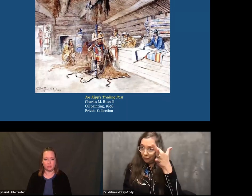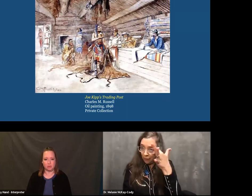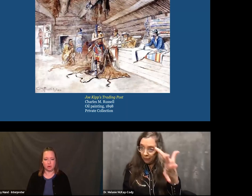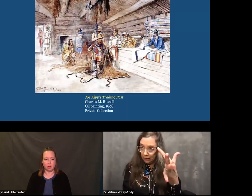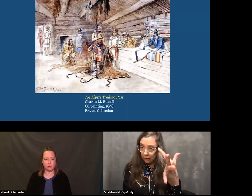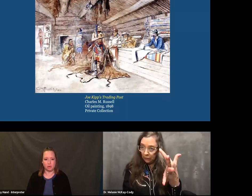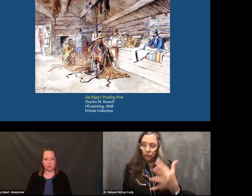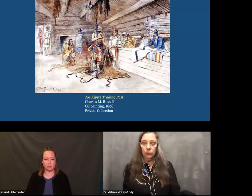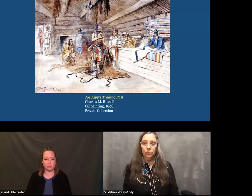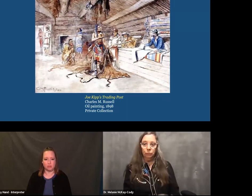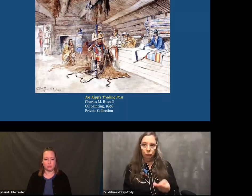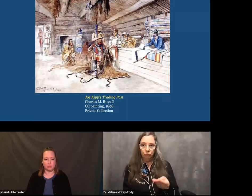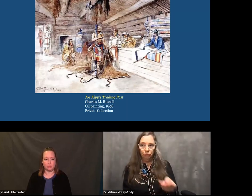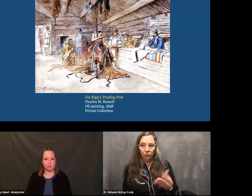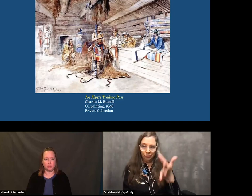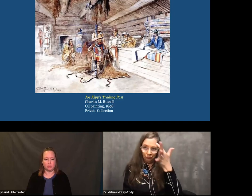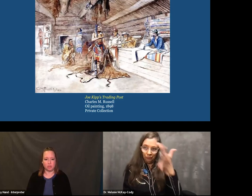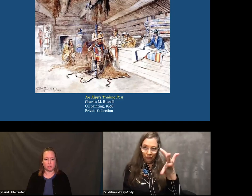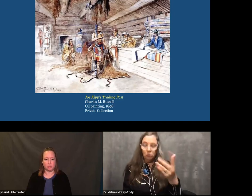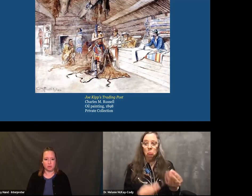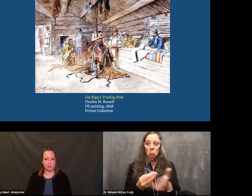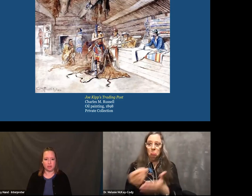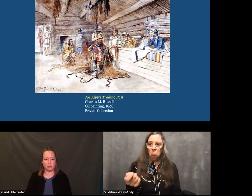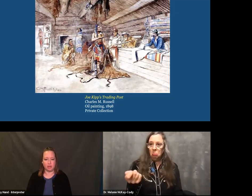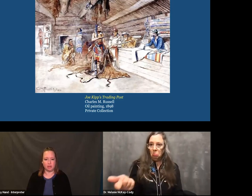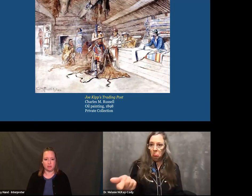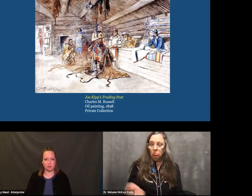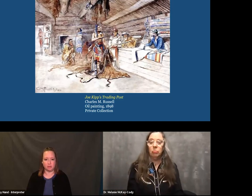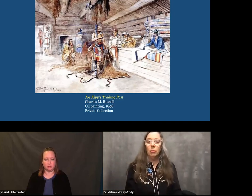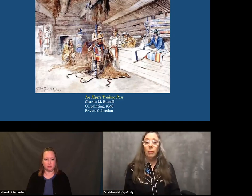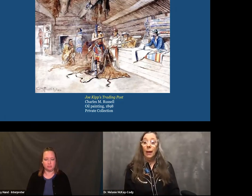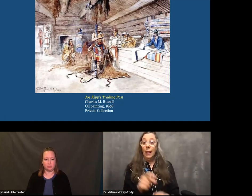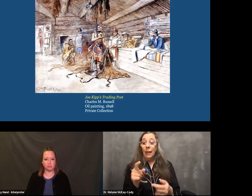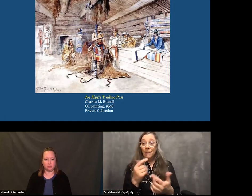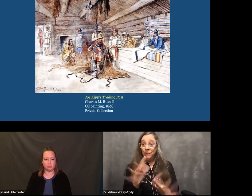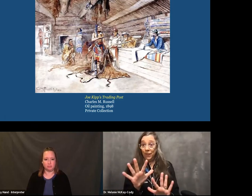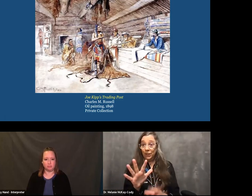The store owner charges one of them a nickel.